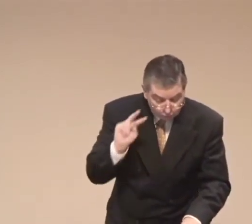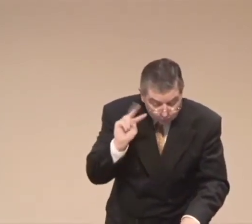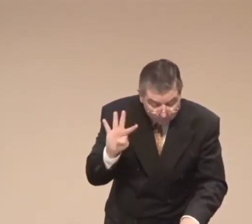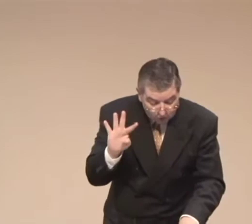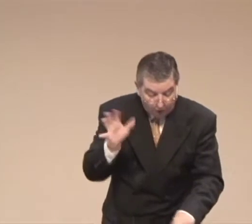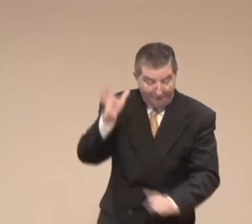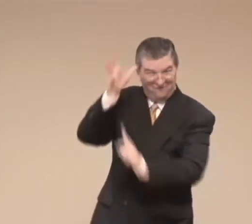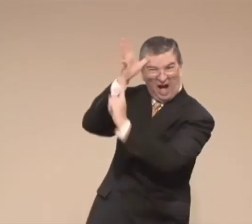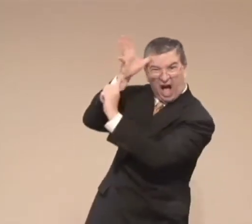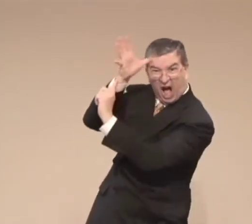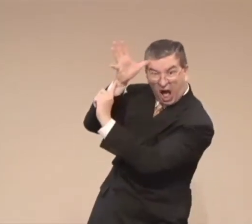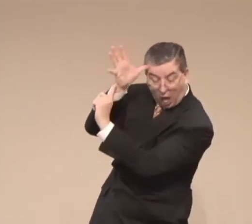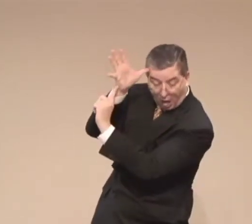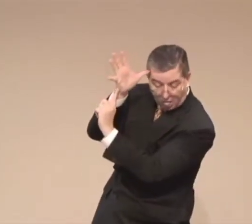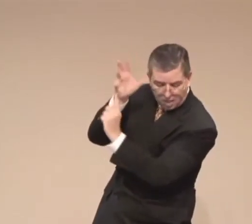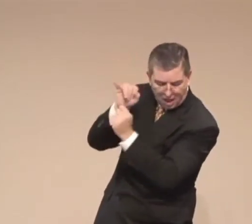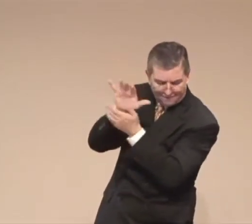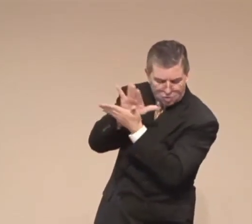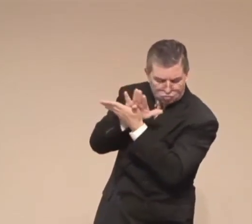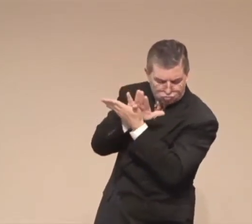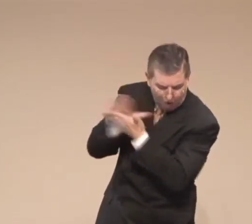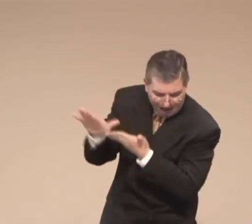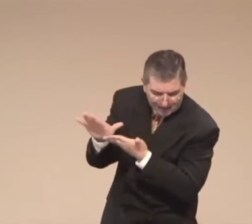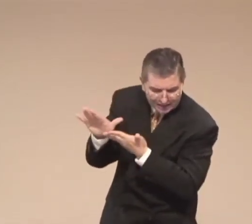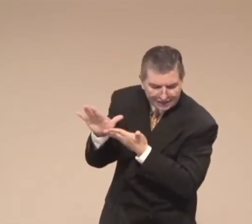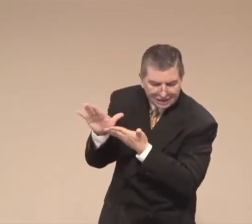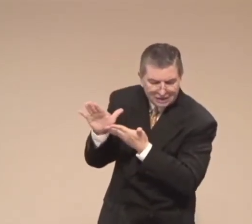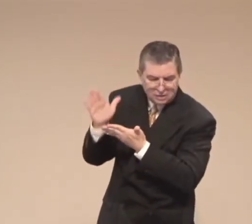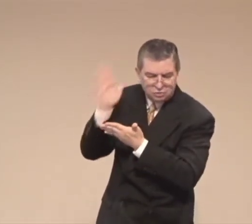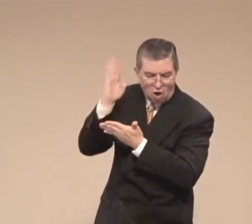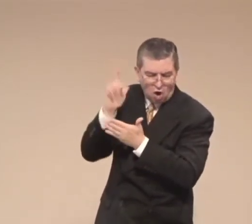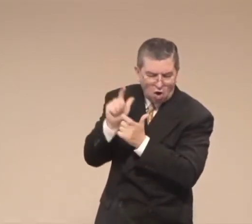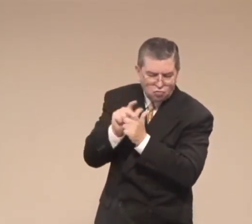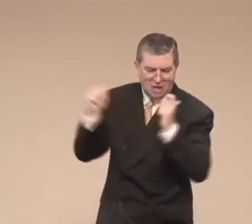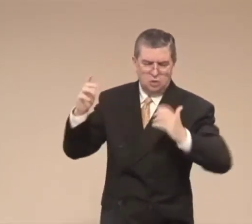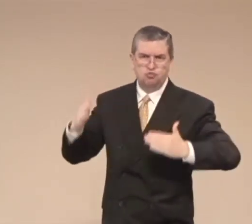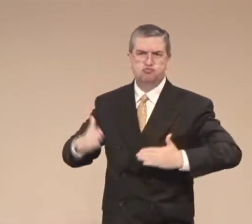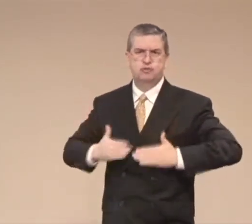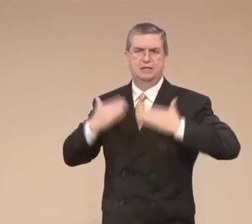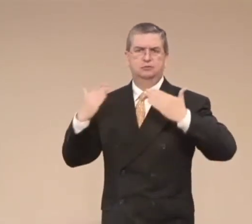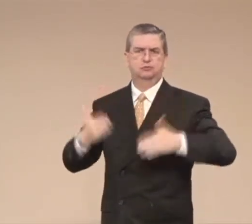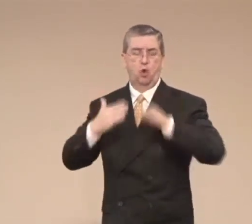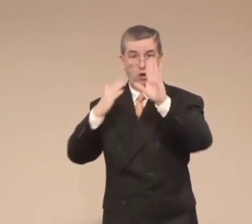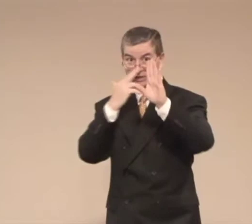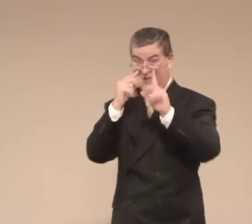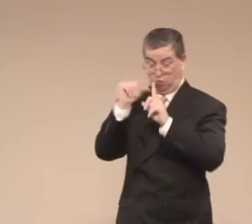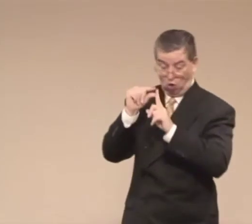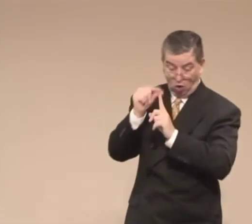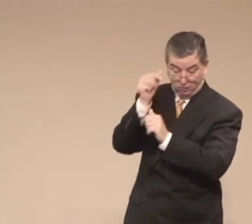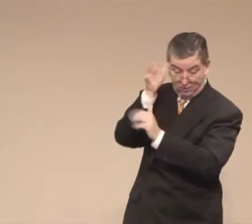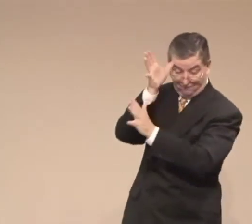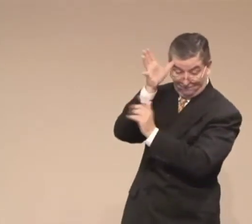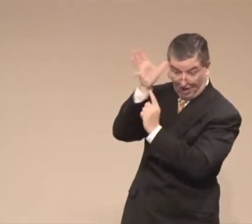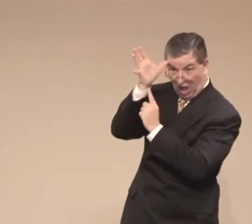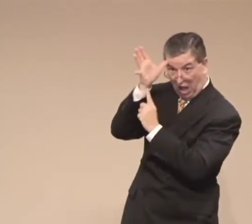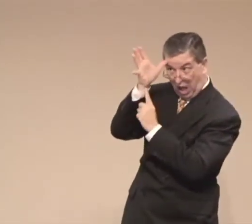There's such value in it. And it goes on in verse 24 to say, the father of the righteous